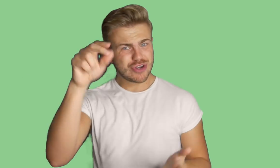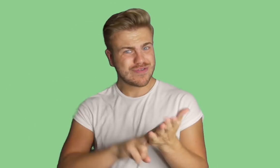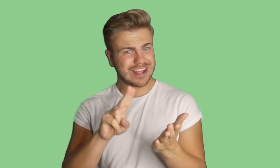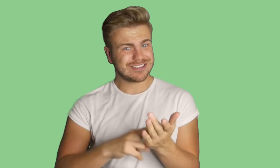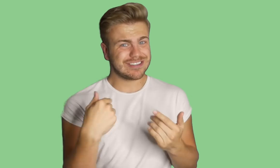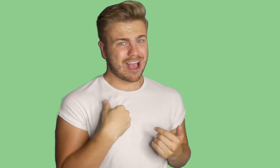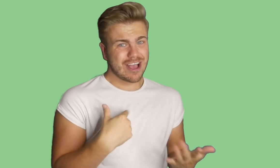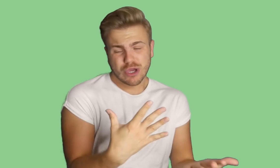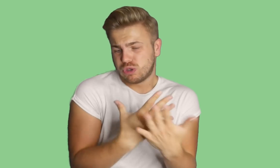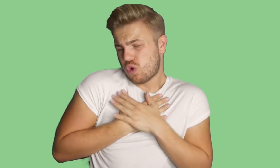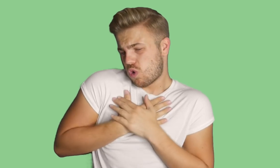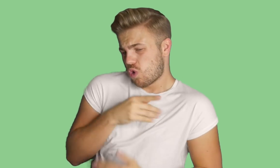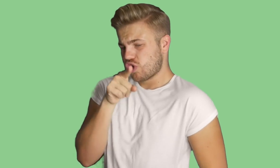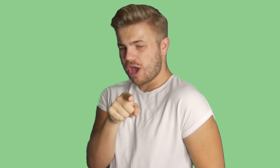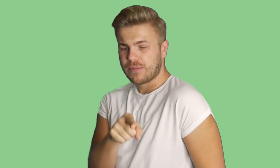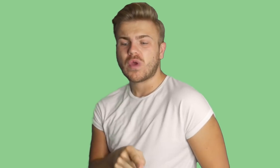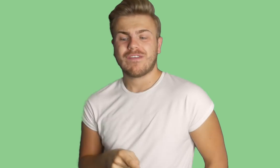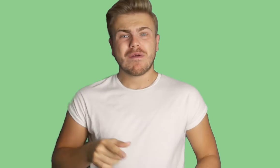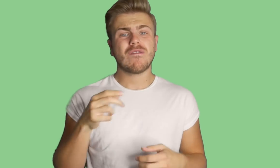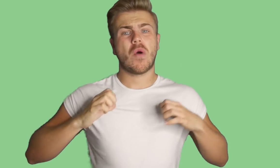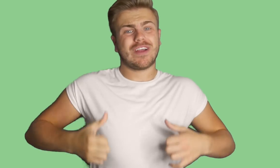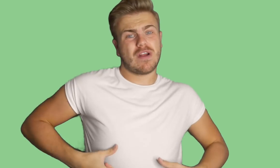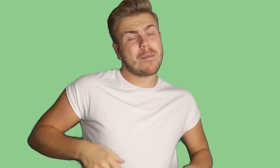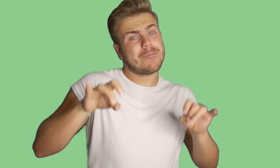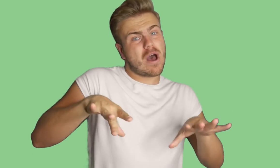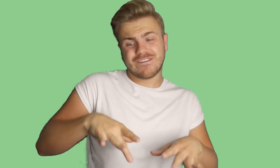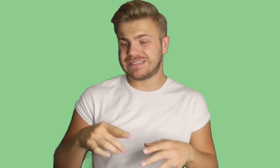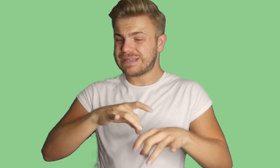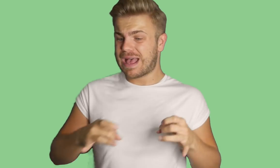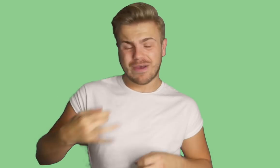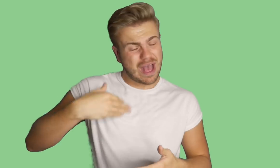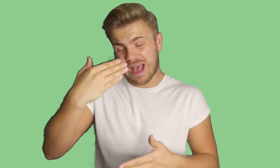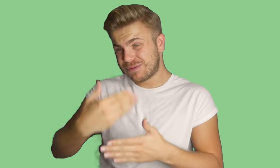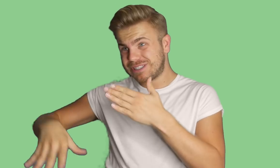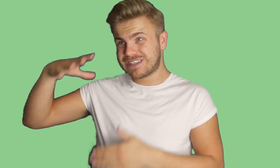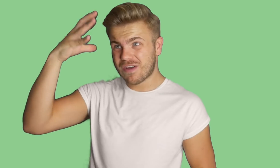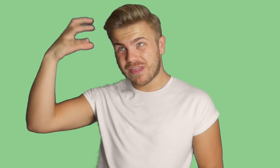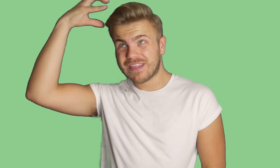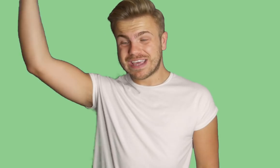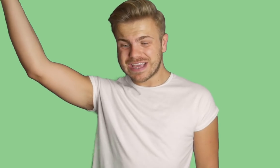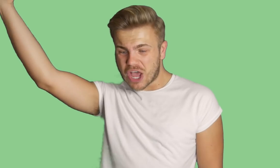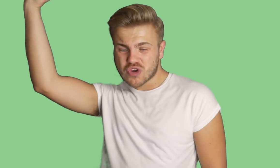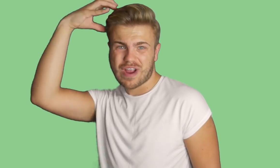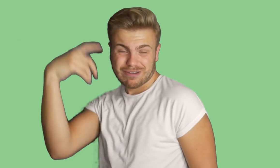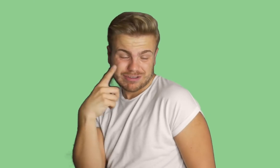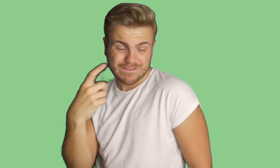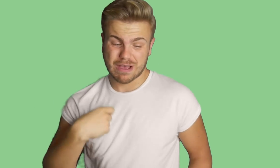know Nancy I adore ya From a farm boy born near Belfast town, I never worried about the king and crown Cause I found